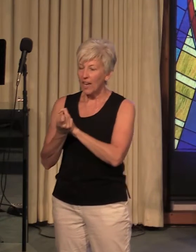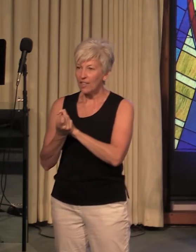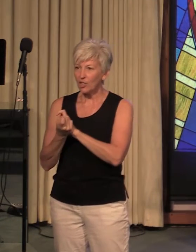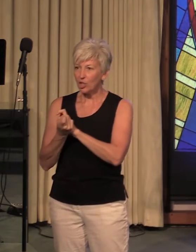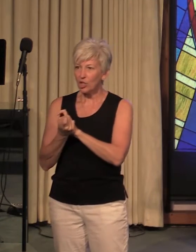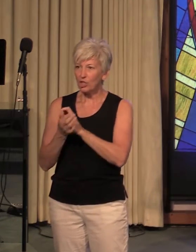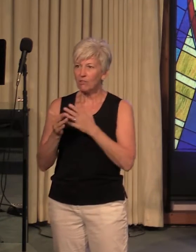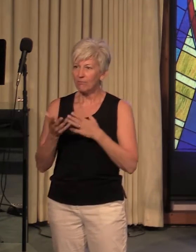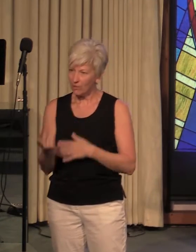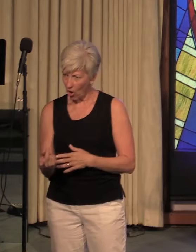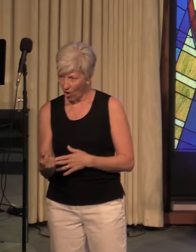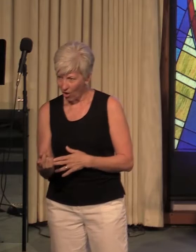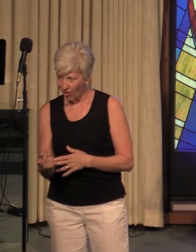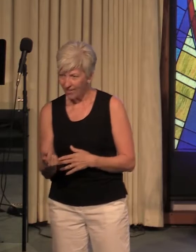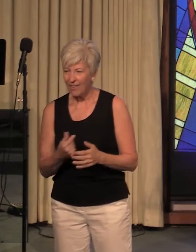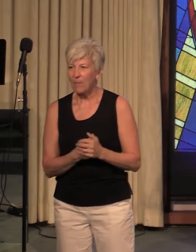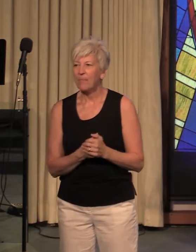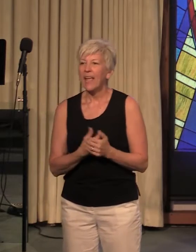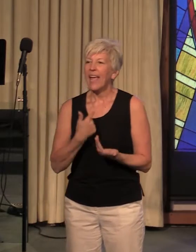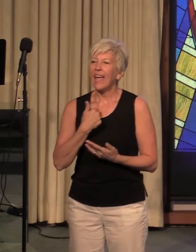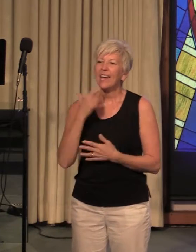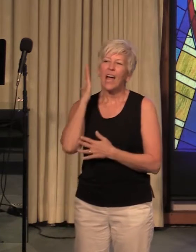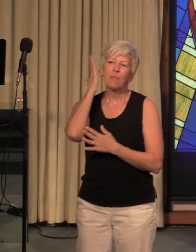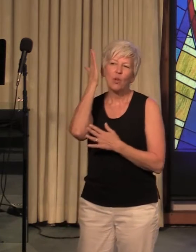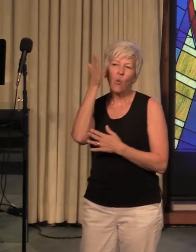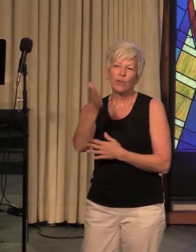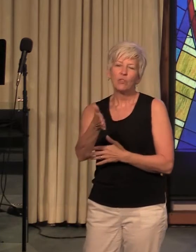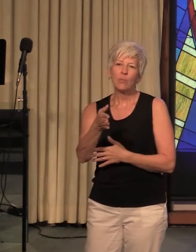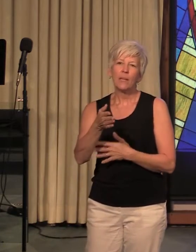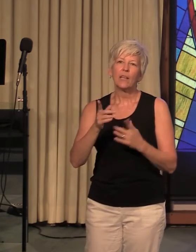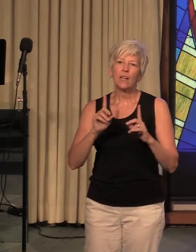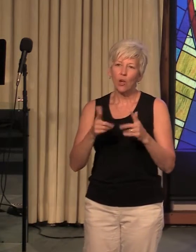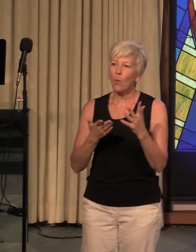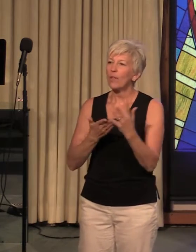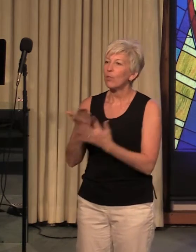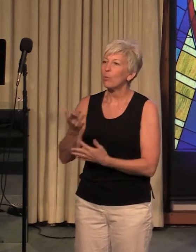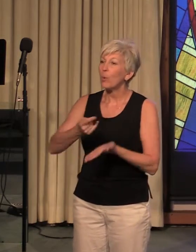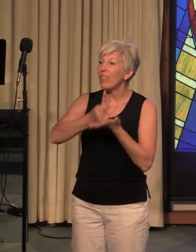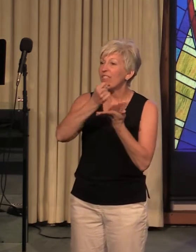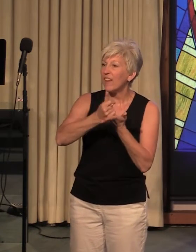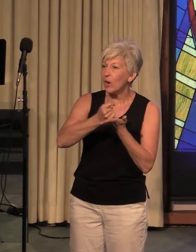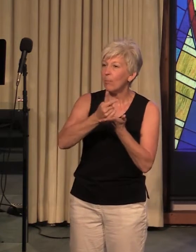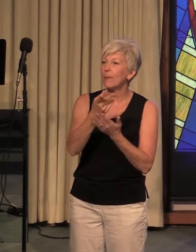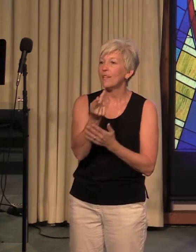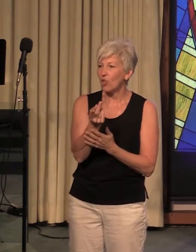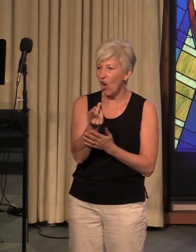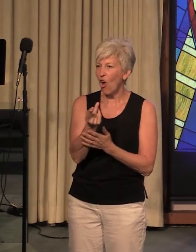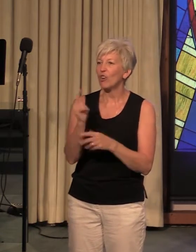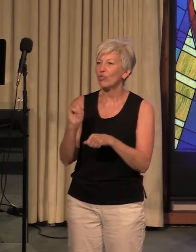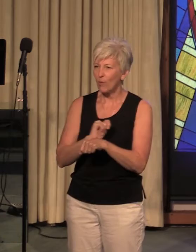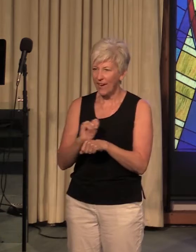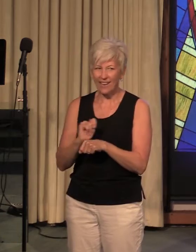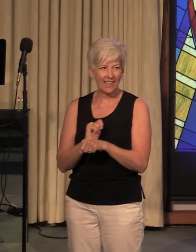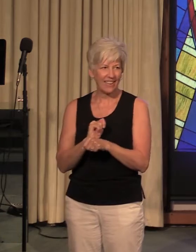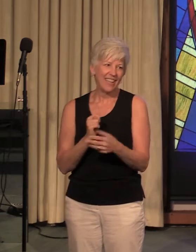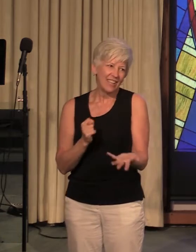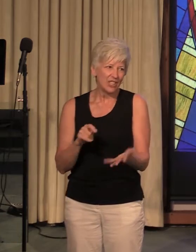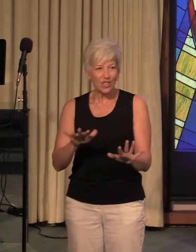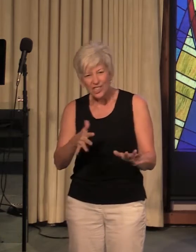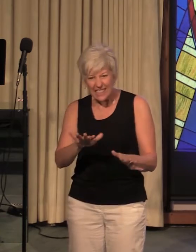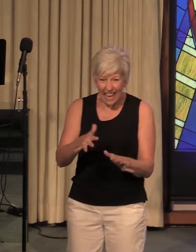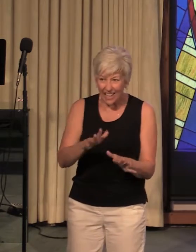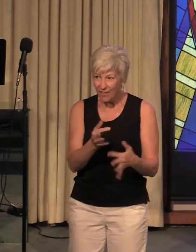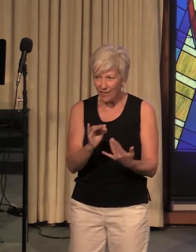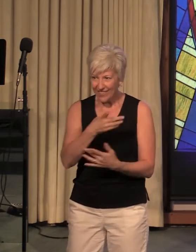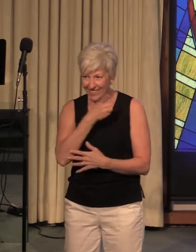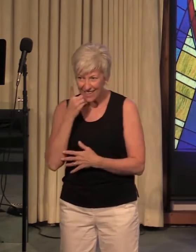Dogs and I'm going to be taking her through therapy dog training. So, she's kind of in the desert